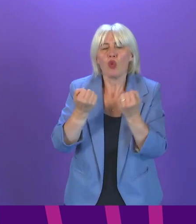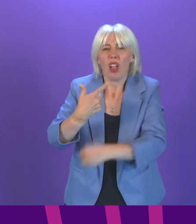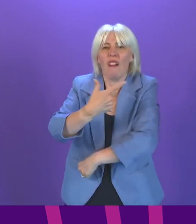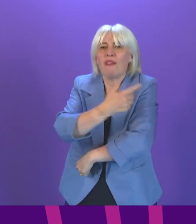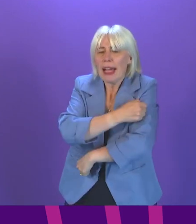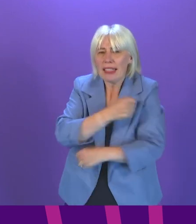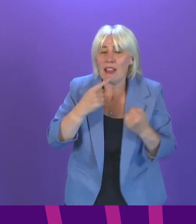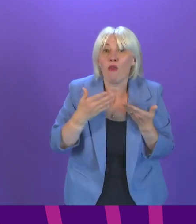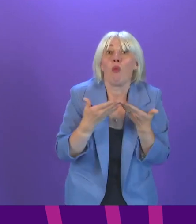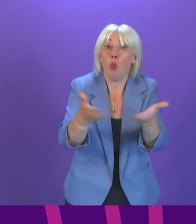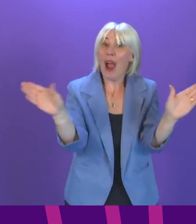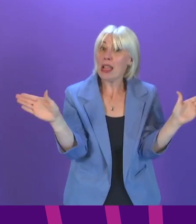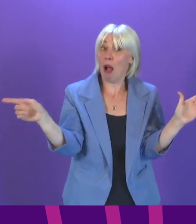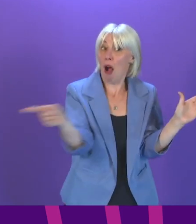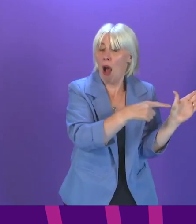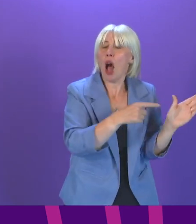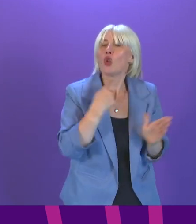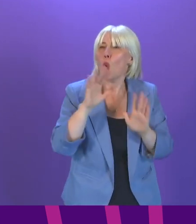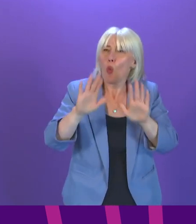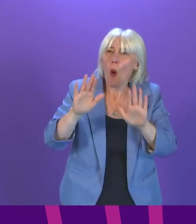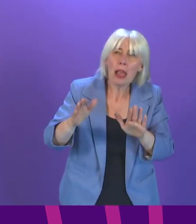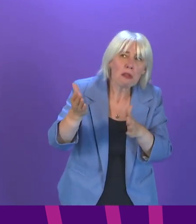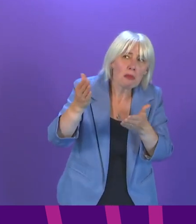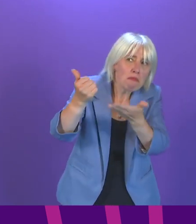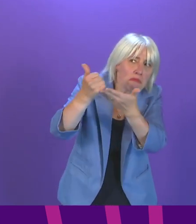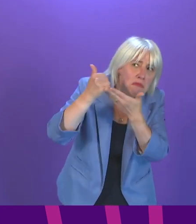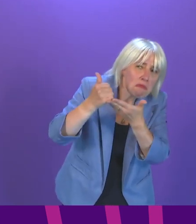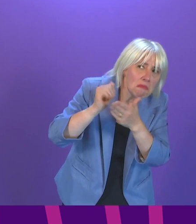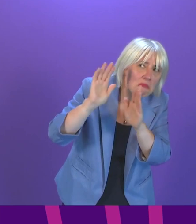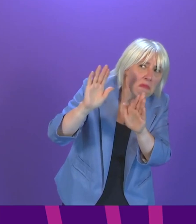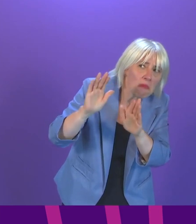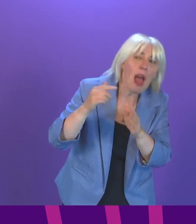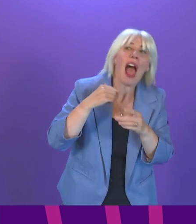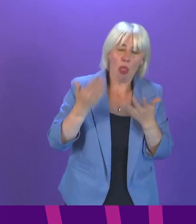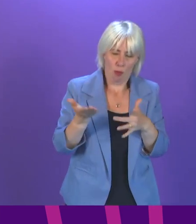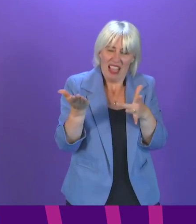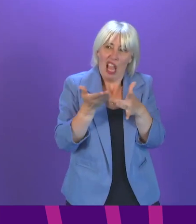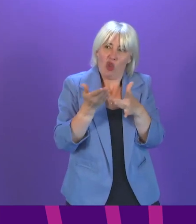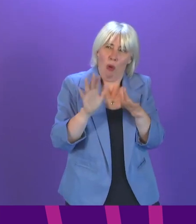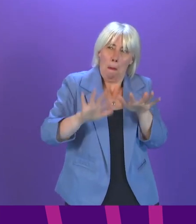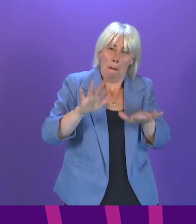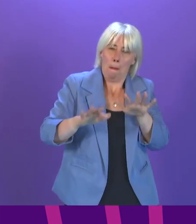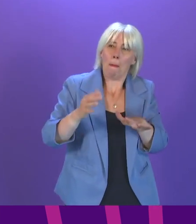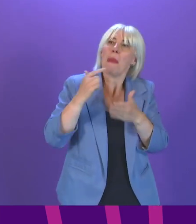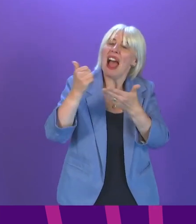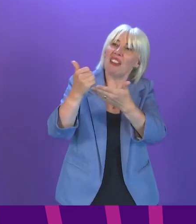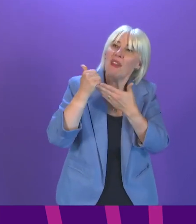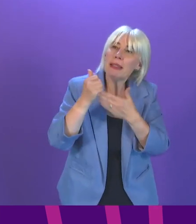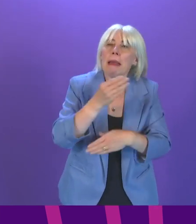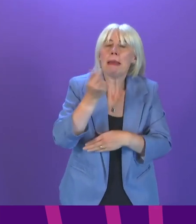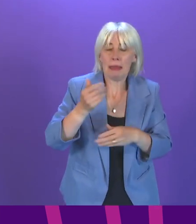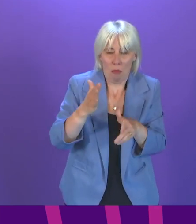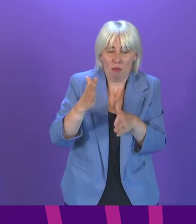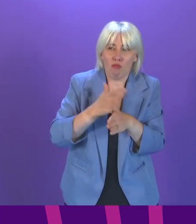the wider population, so we are awaiting their final advice. The interim advice has allowed us to do some initial